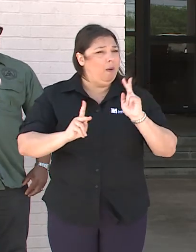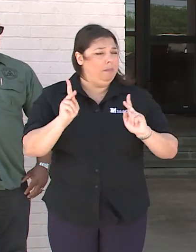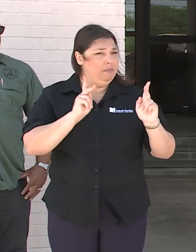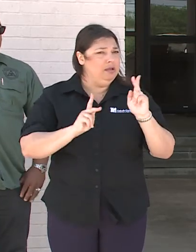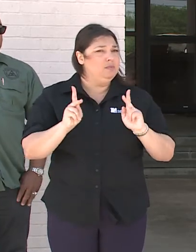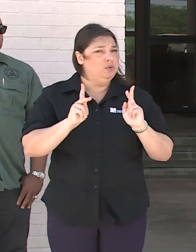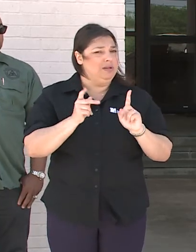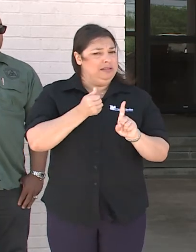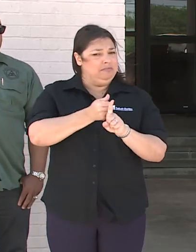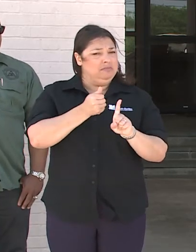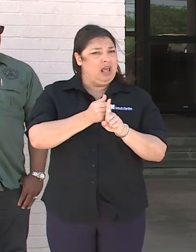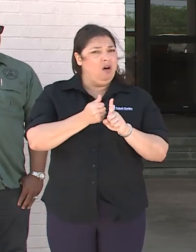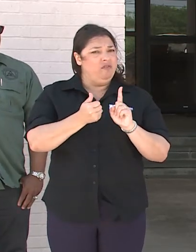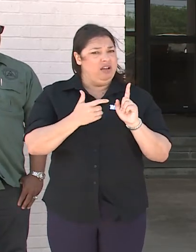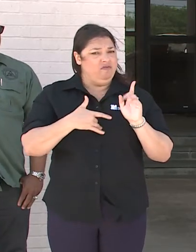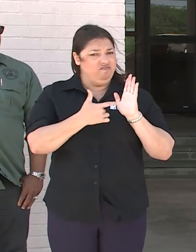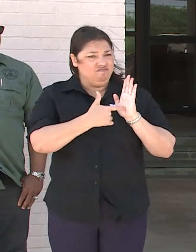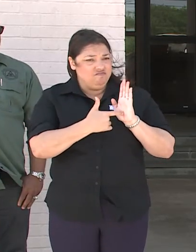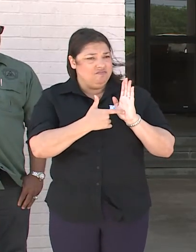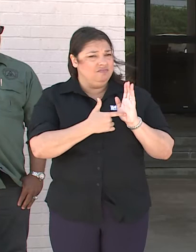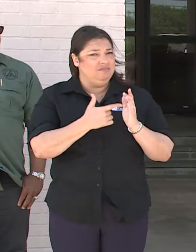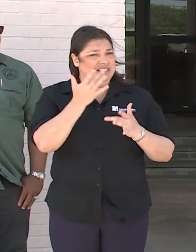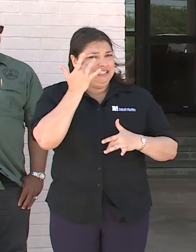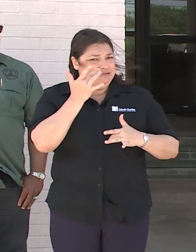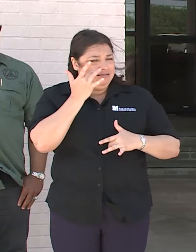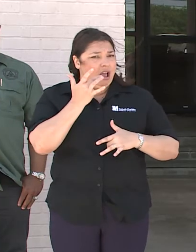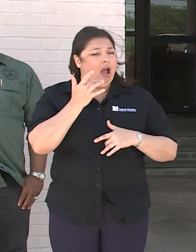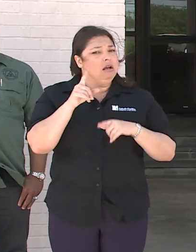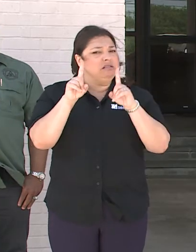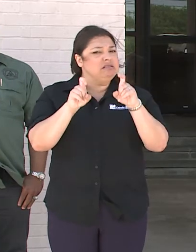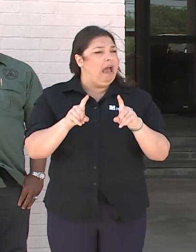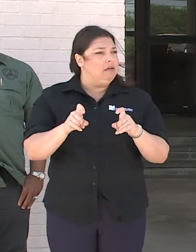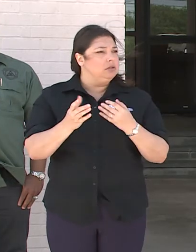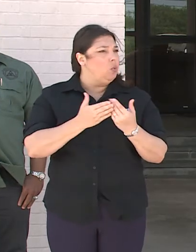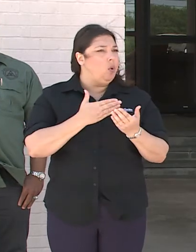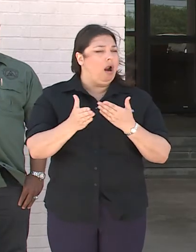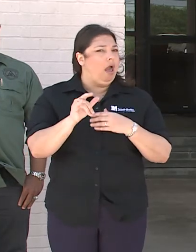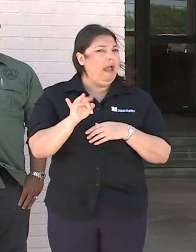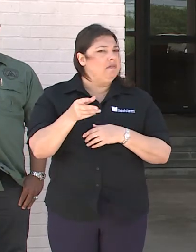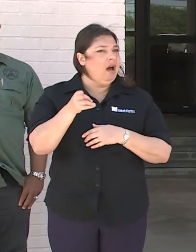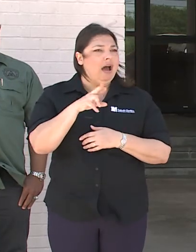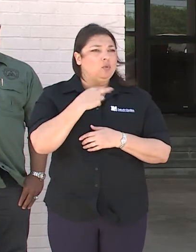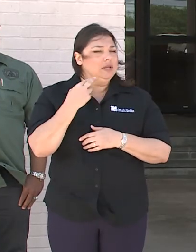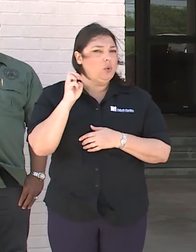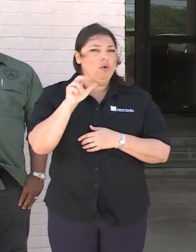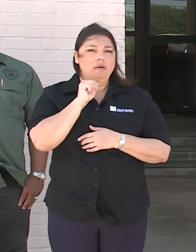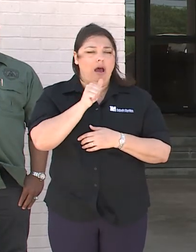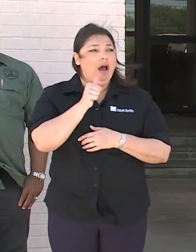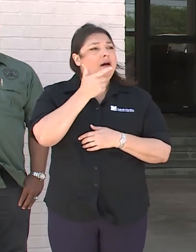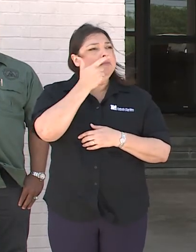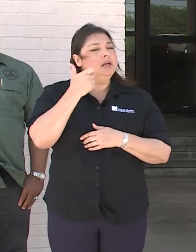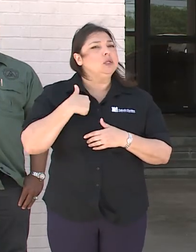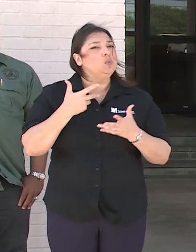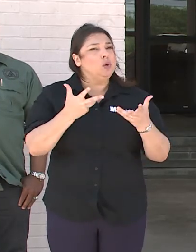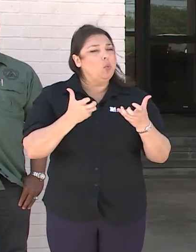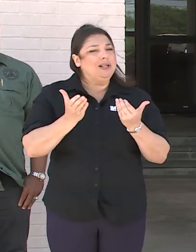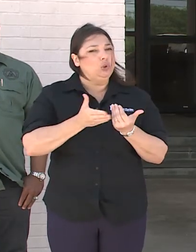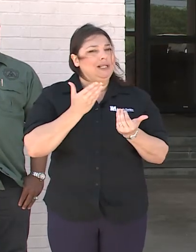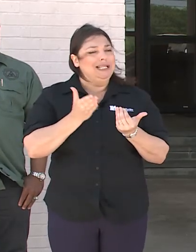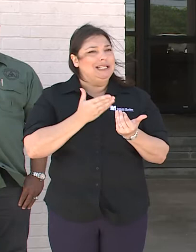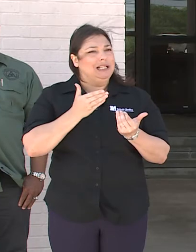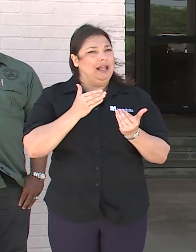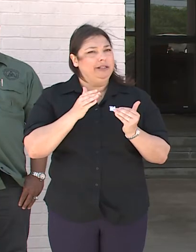patients who have symptoms to be tested regardless of whether or not they have a risk factor. Because we want to be able to easily